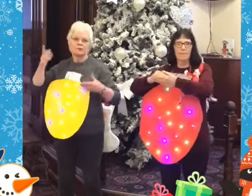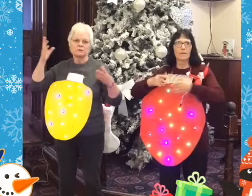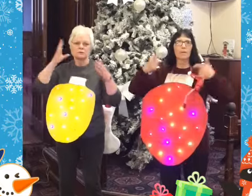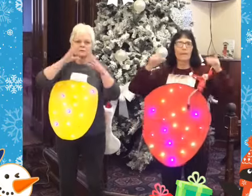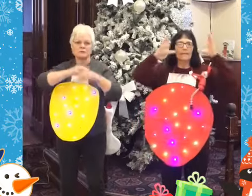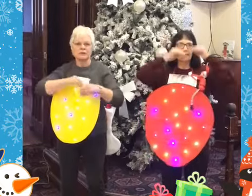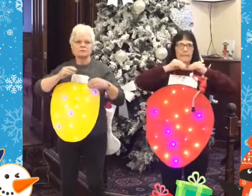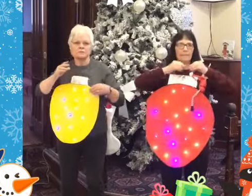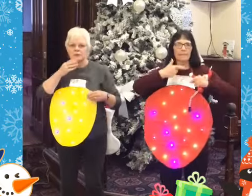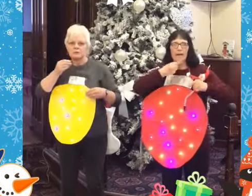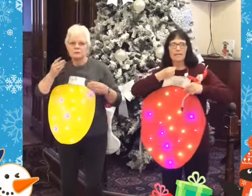more sleeps to Santa